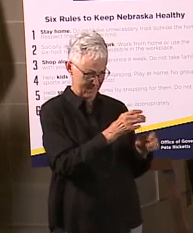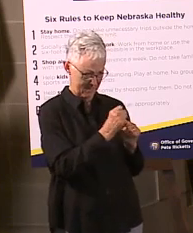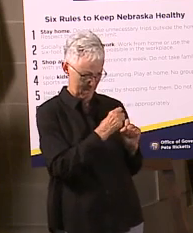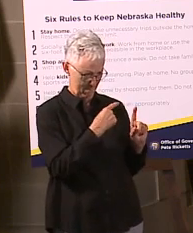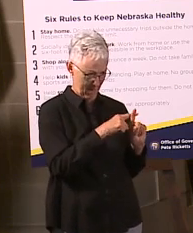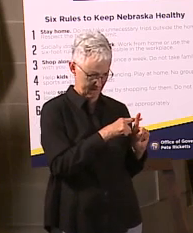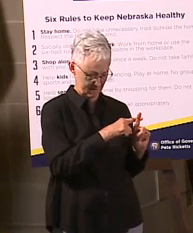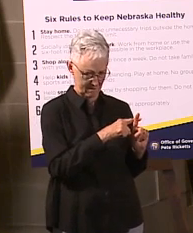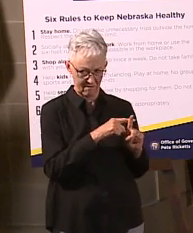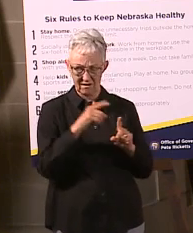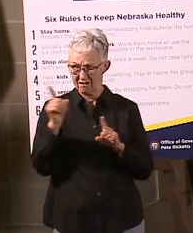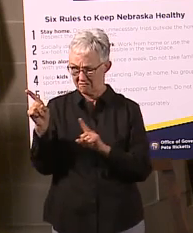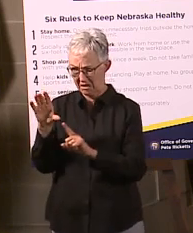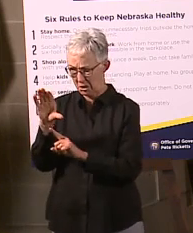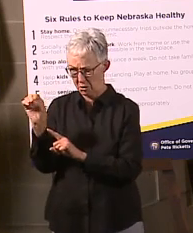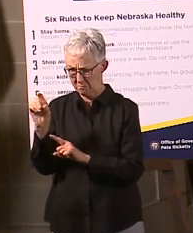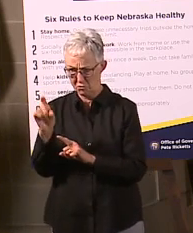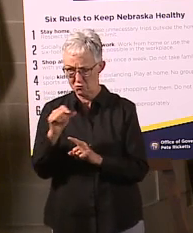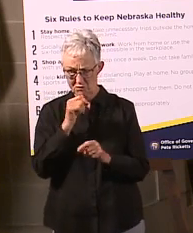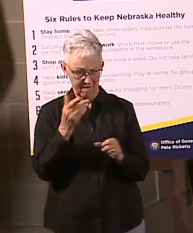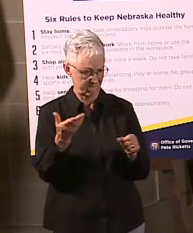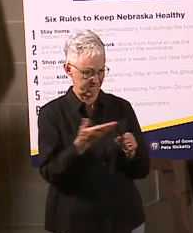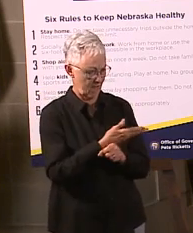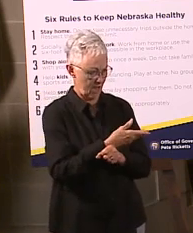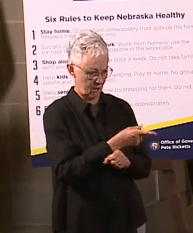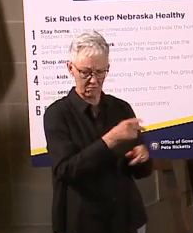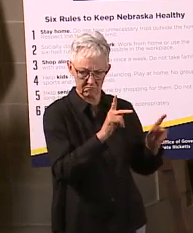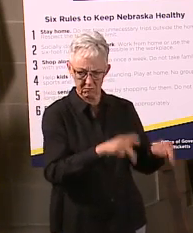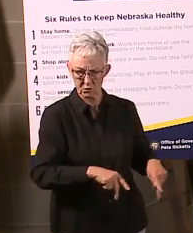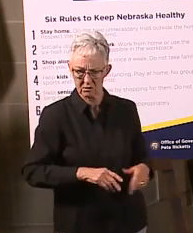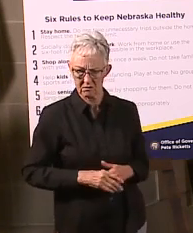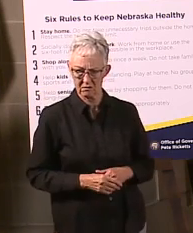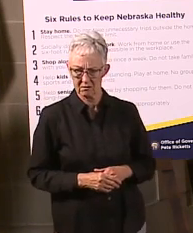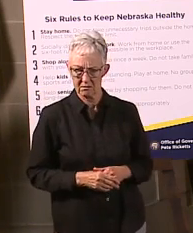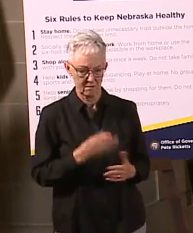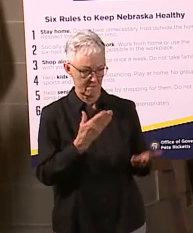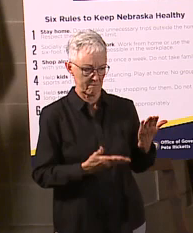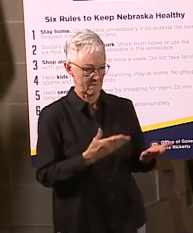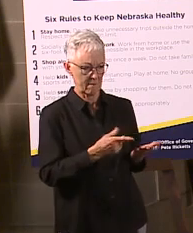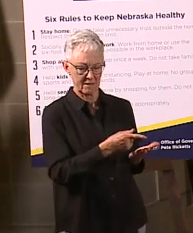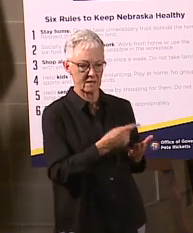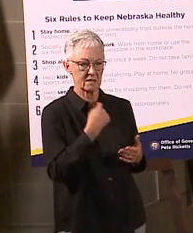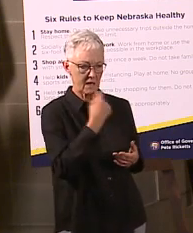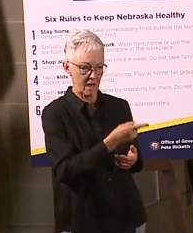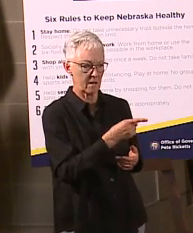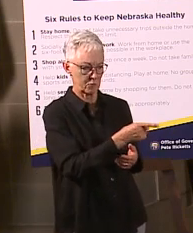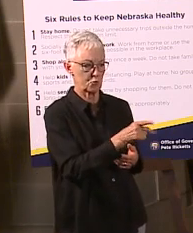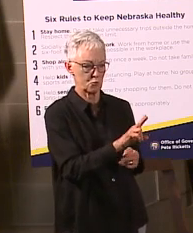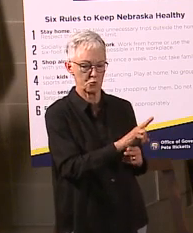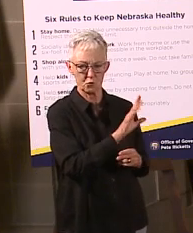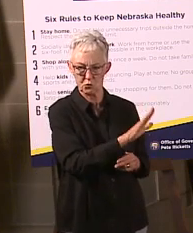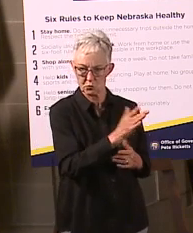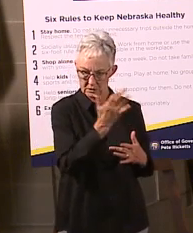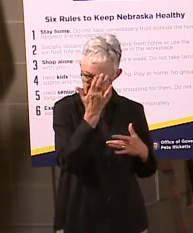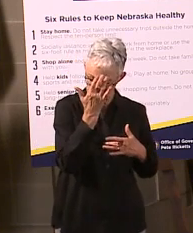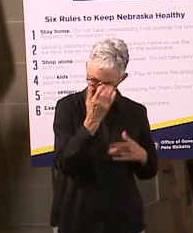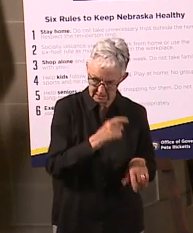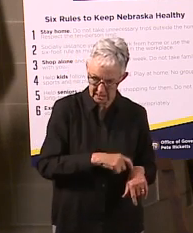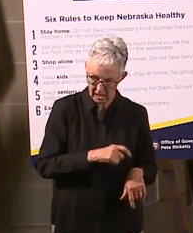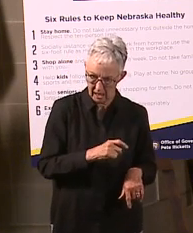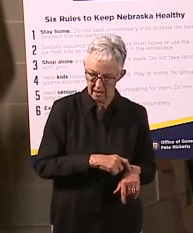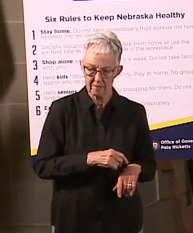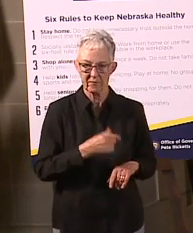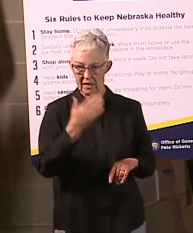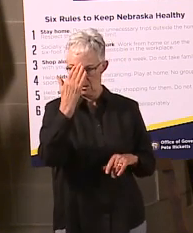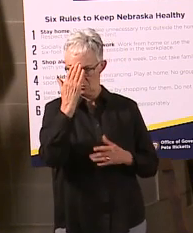firing that person. They should be putting that person on maybe, you know, having them take their sick time. Maybe, I know some of the food processing